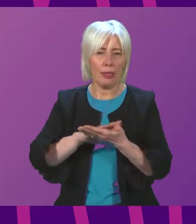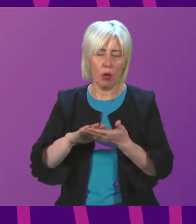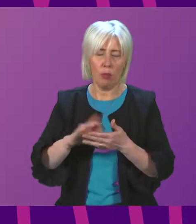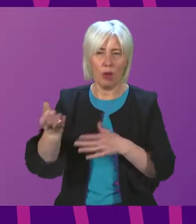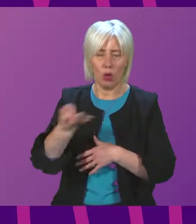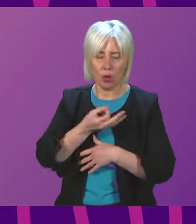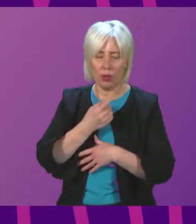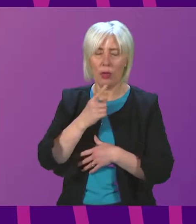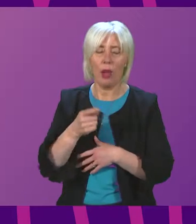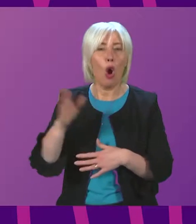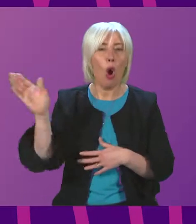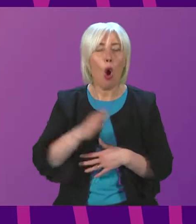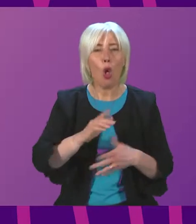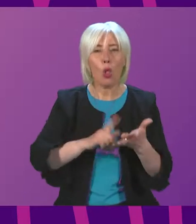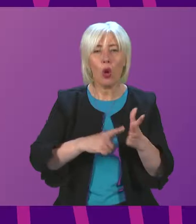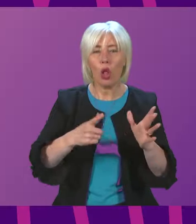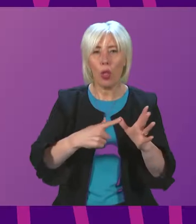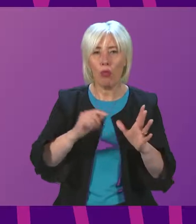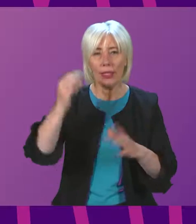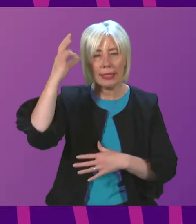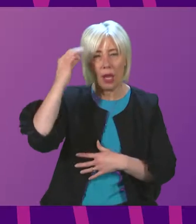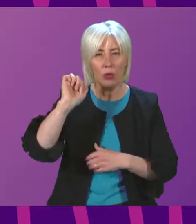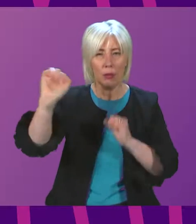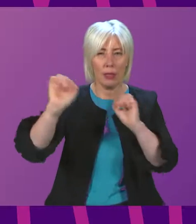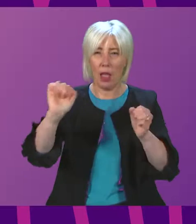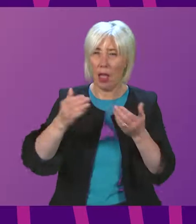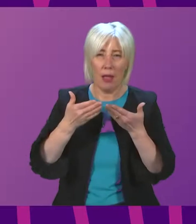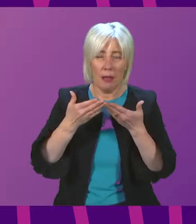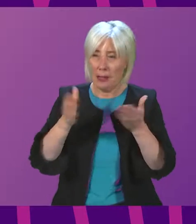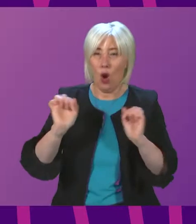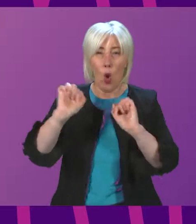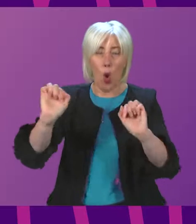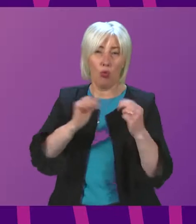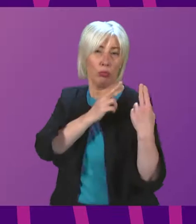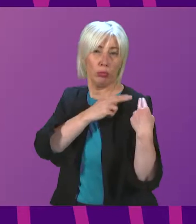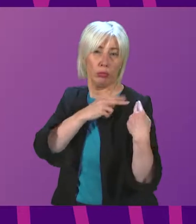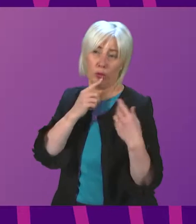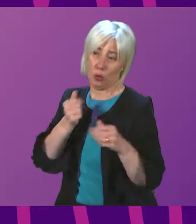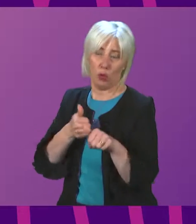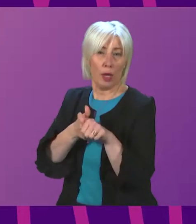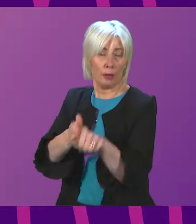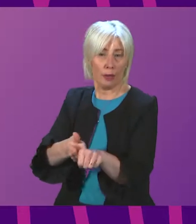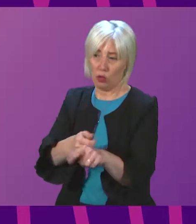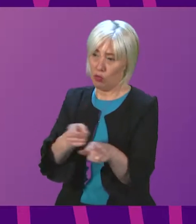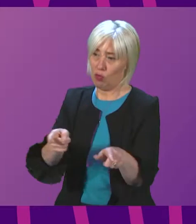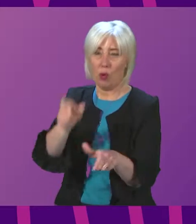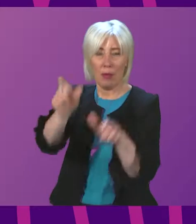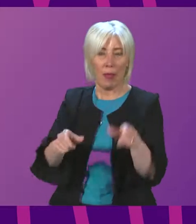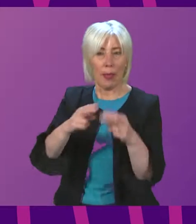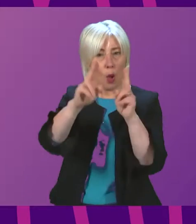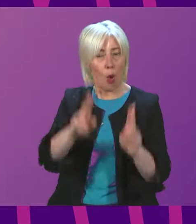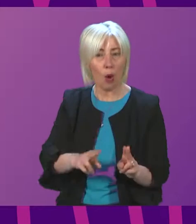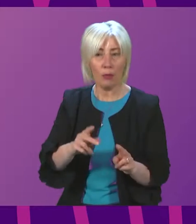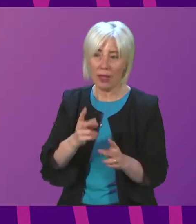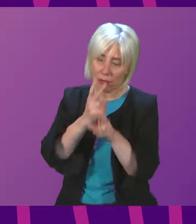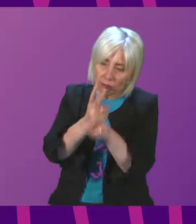First of all, all local authorities have broad discretionary powers to provide assistance to homeowners where work is needed to